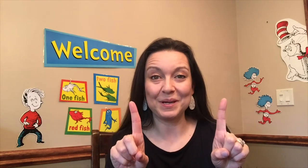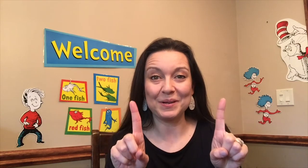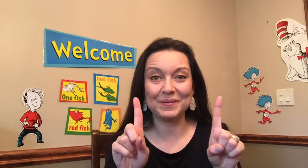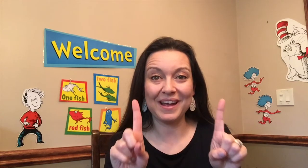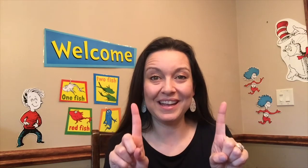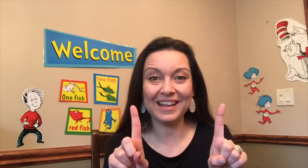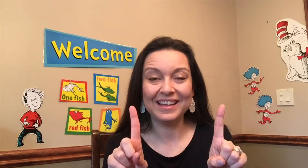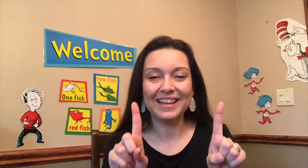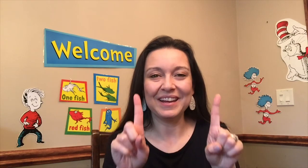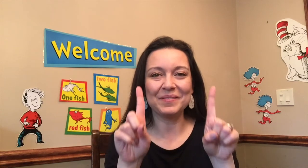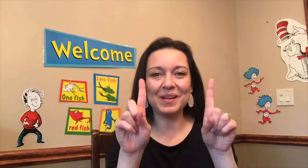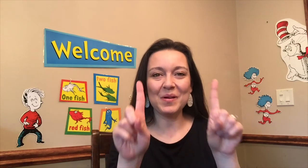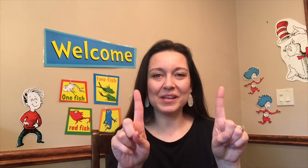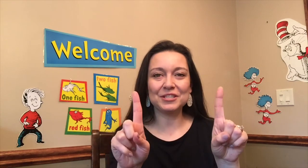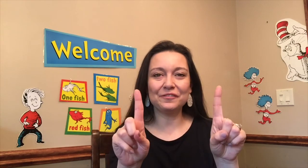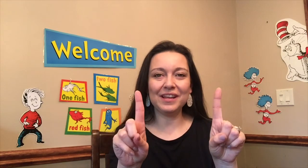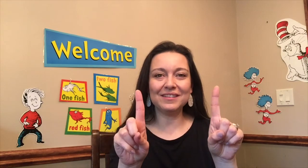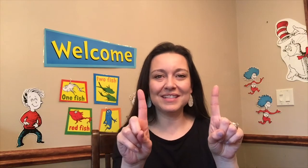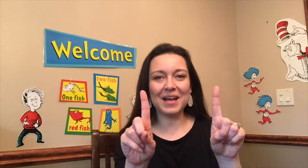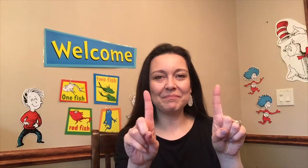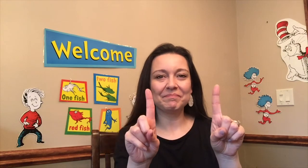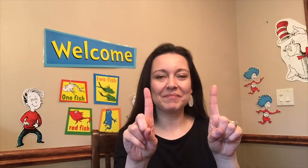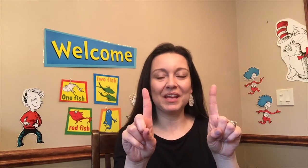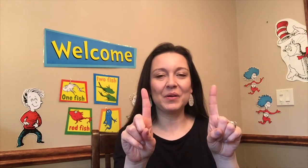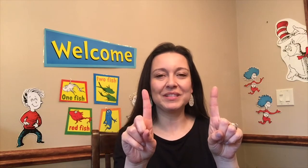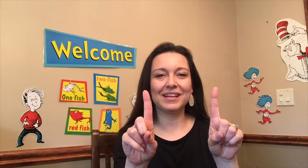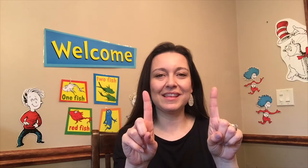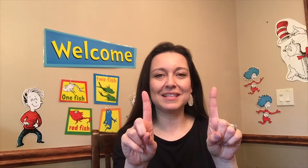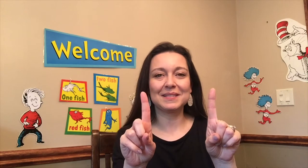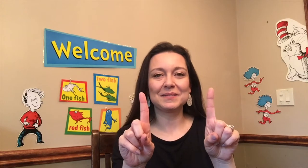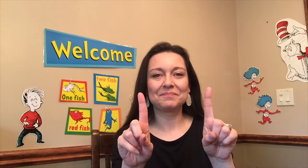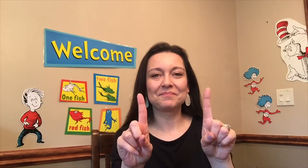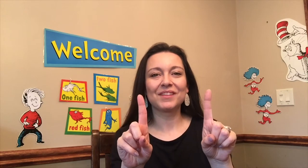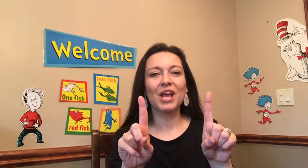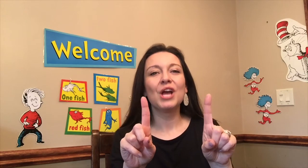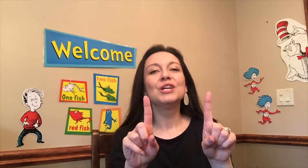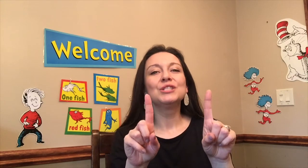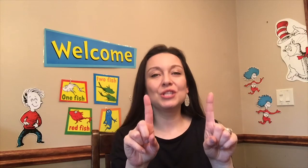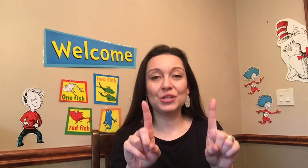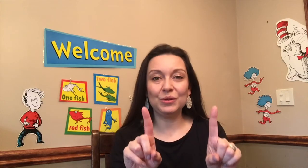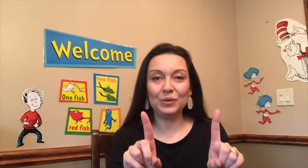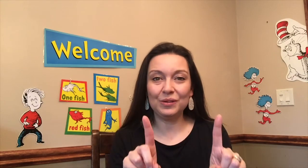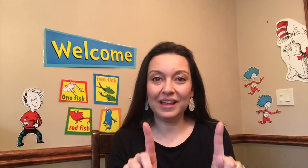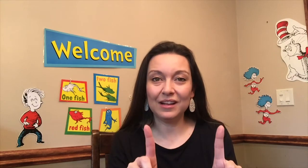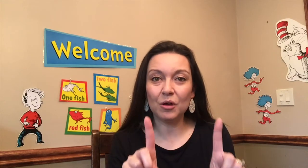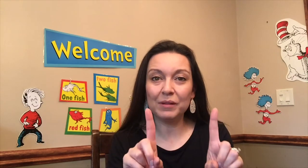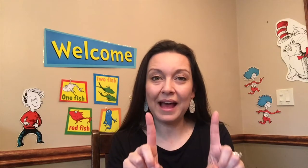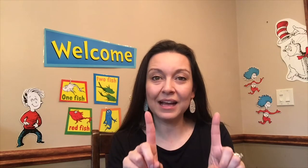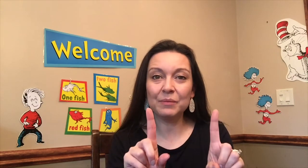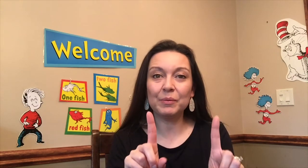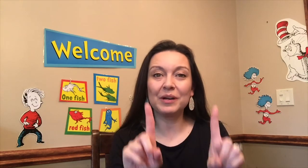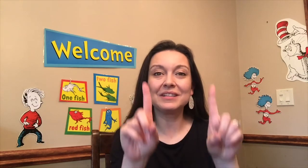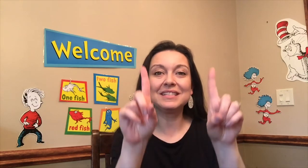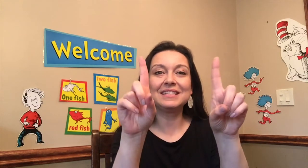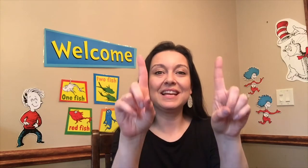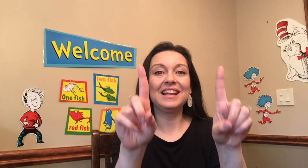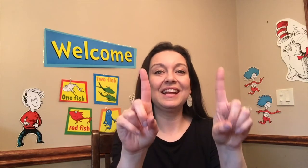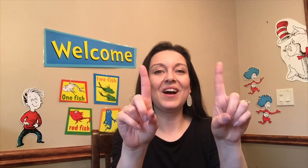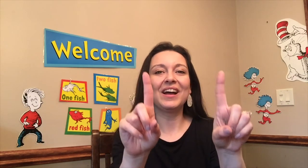are you ready here we go get your fingers up it goes like this two little blackbirds sitting on